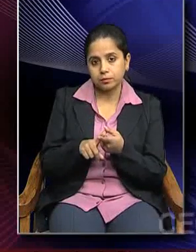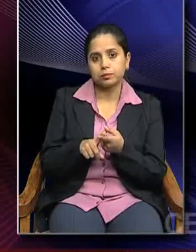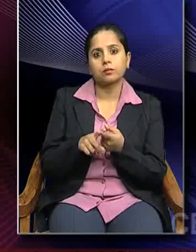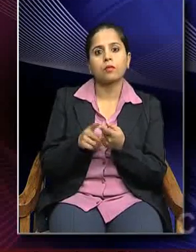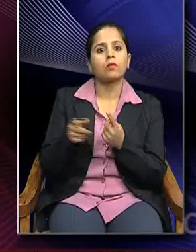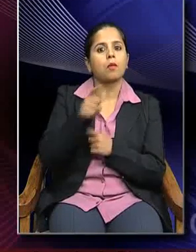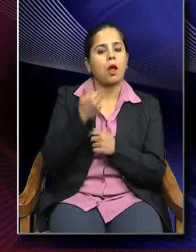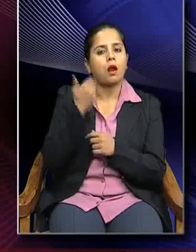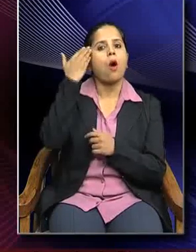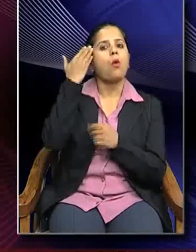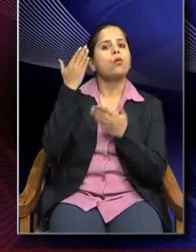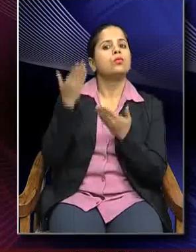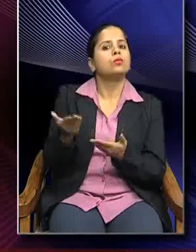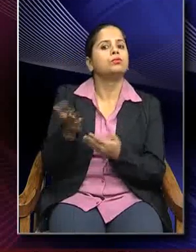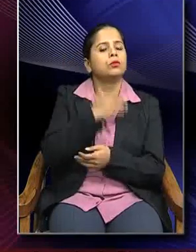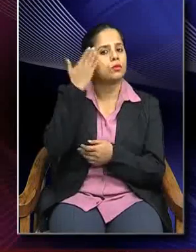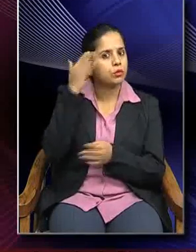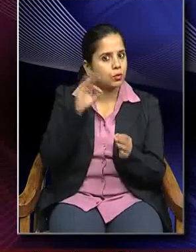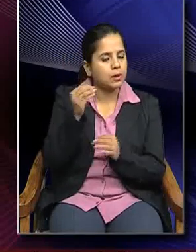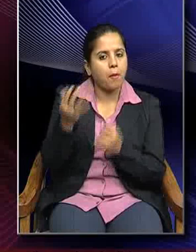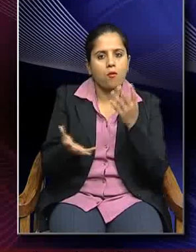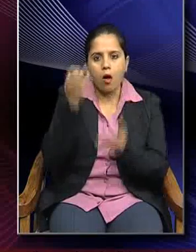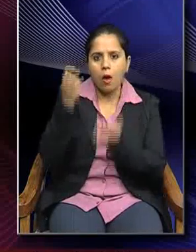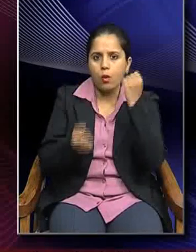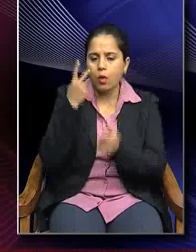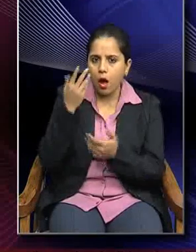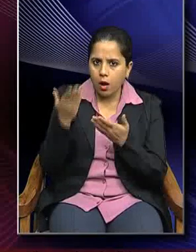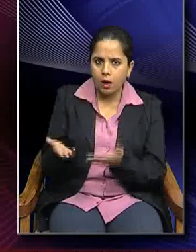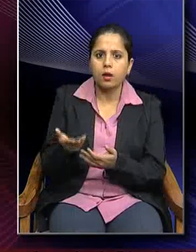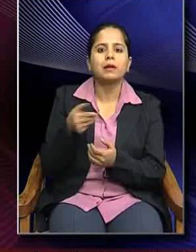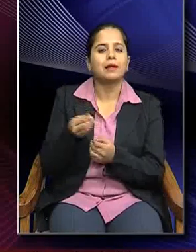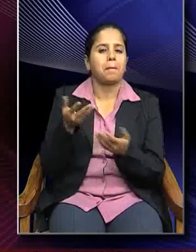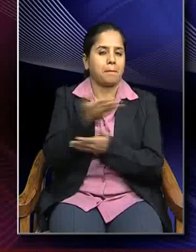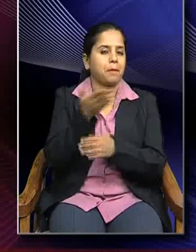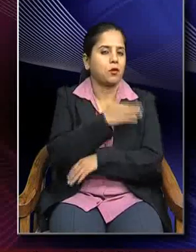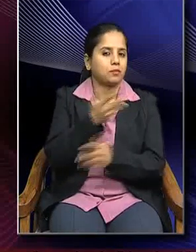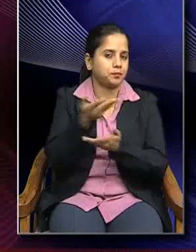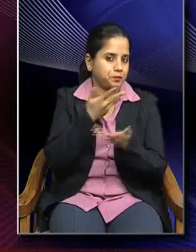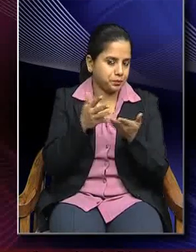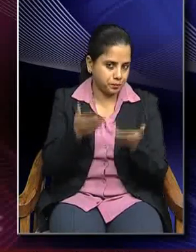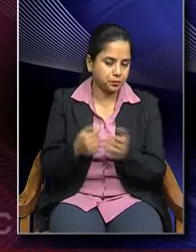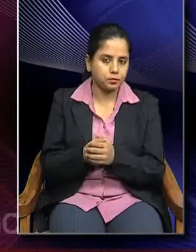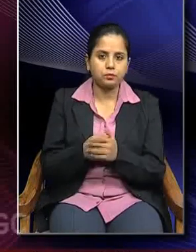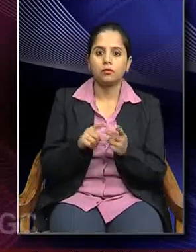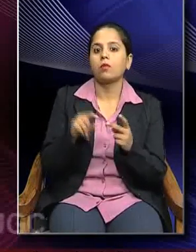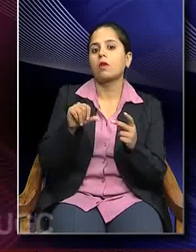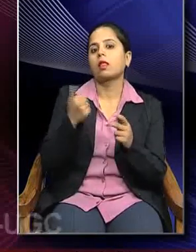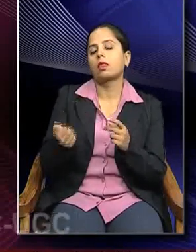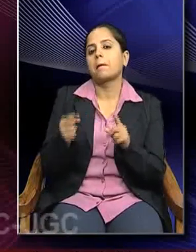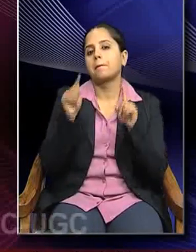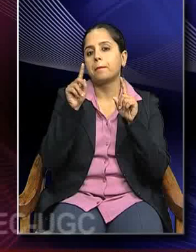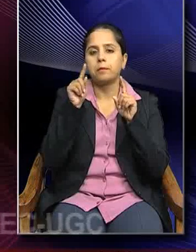known to us through some of the findings that we just discussed about. Another feature